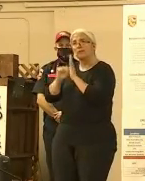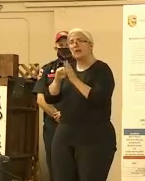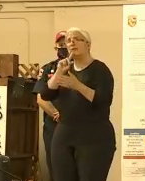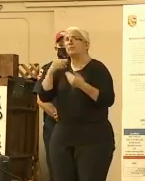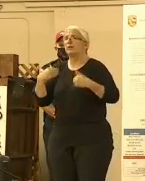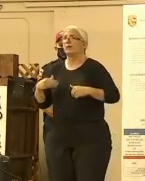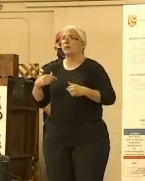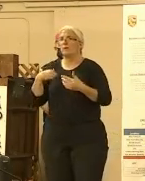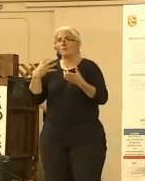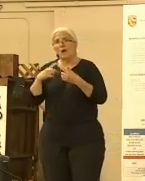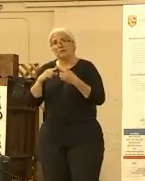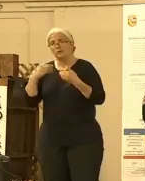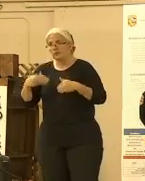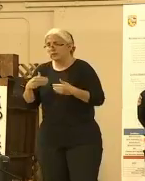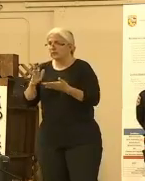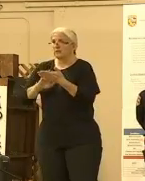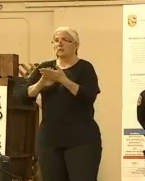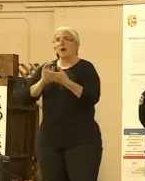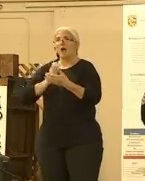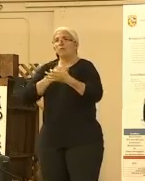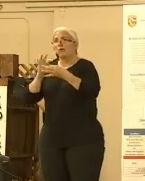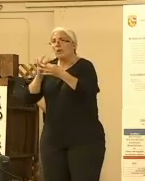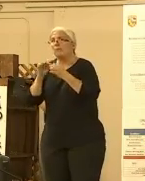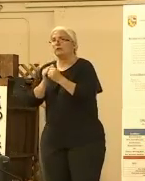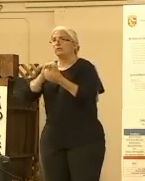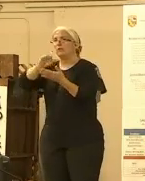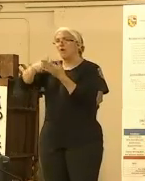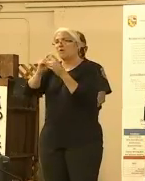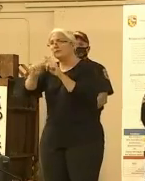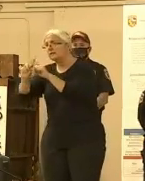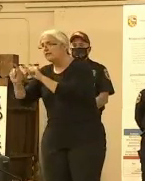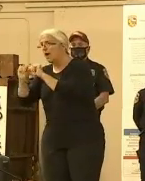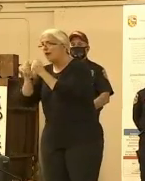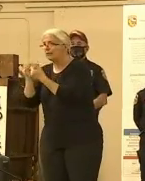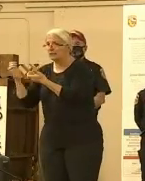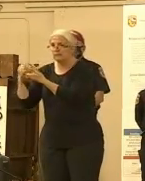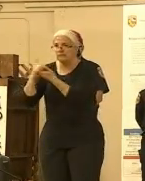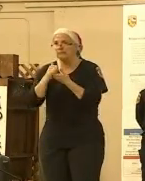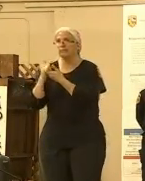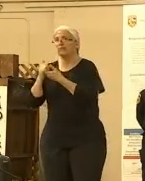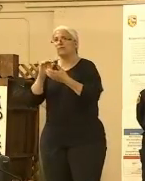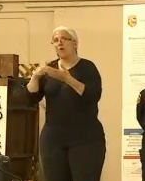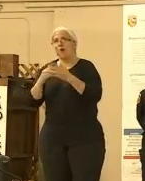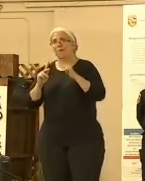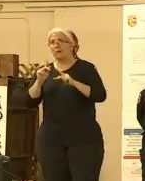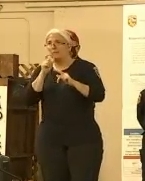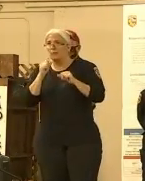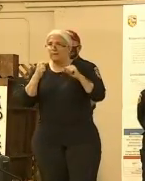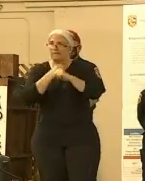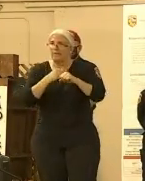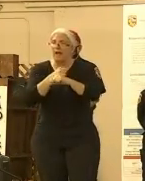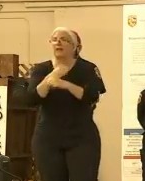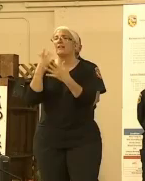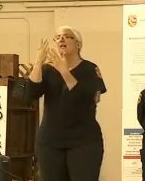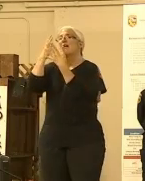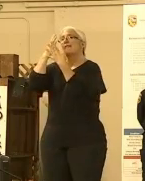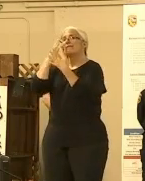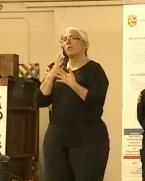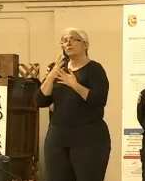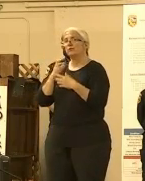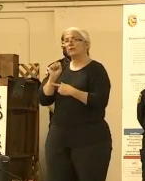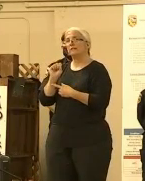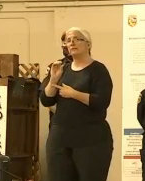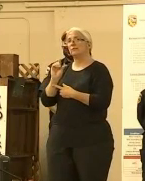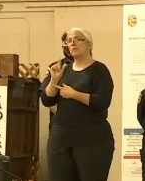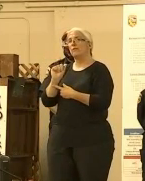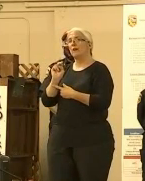that we're in, and the plans are coming together. Unfortunately, yesterday in Sonoma County, there was another fatality fire